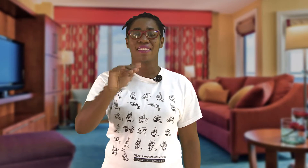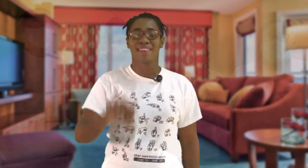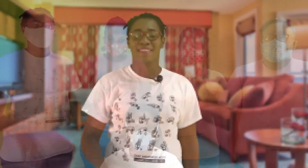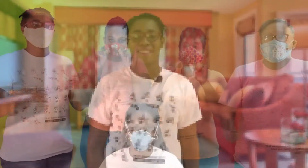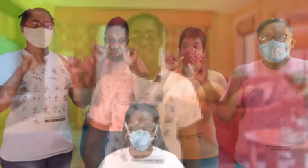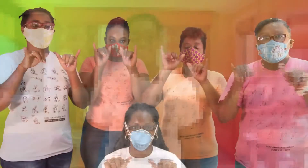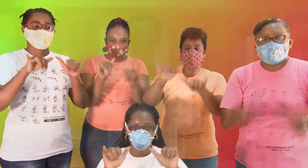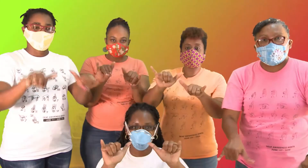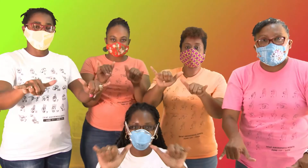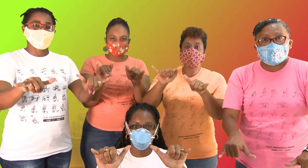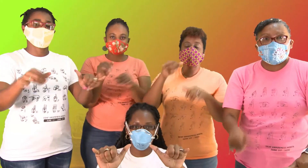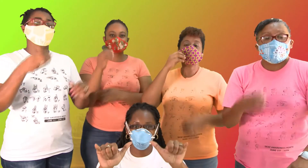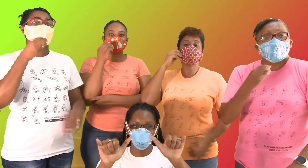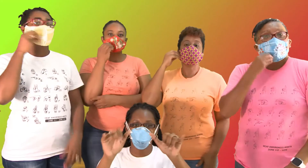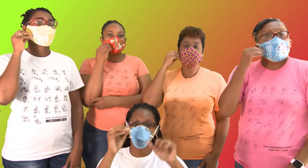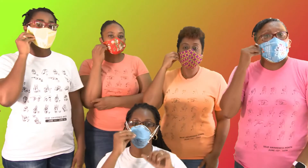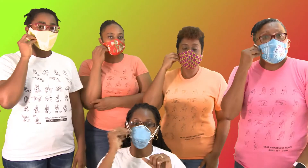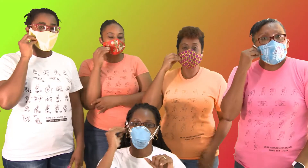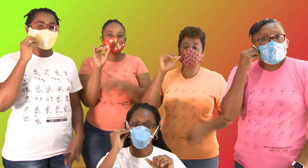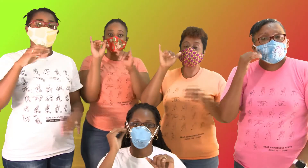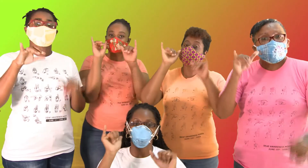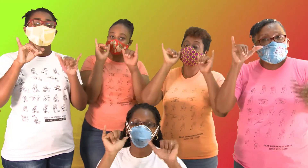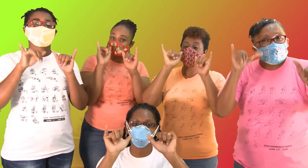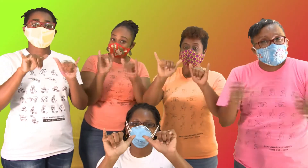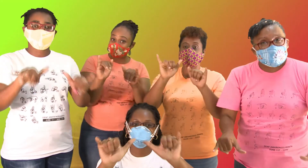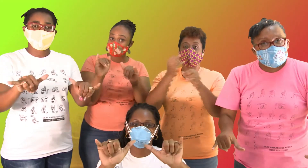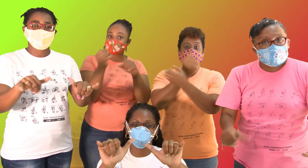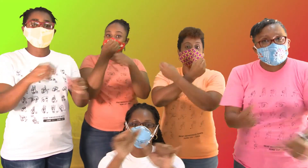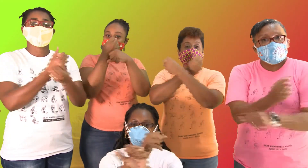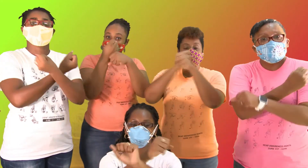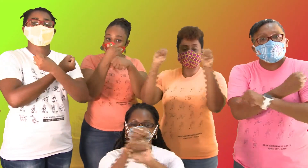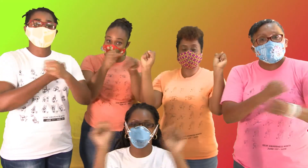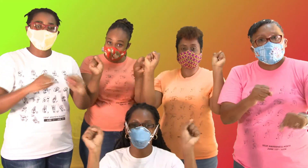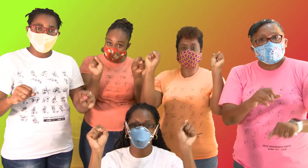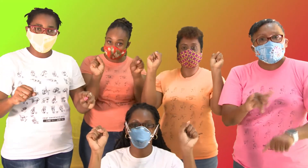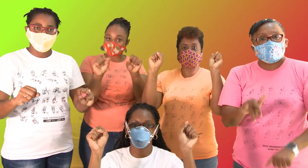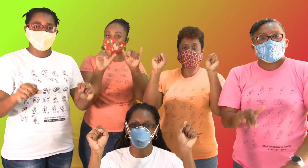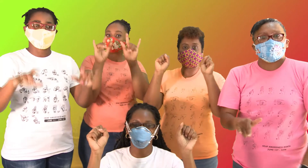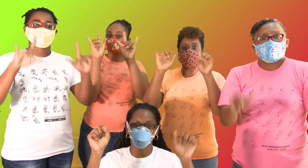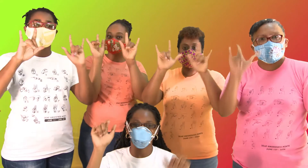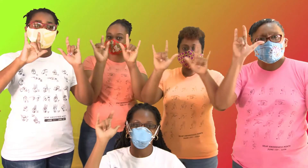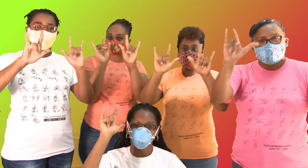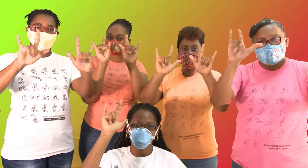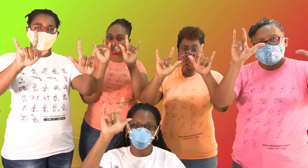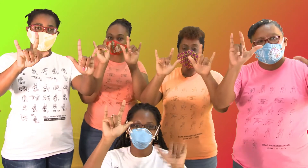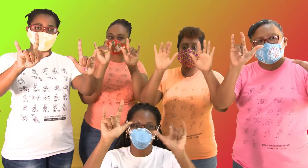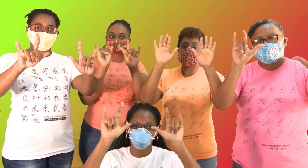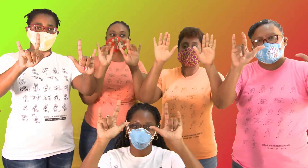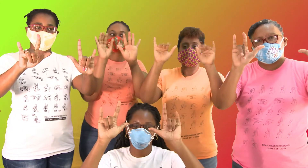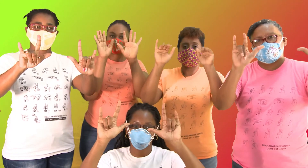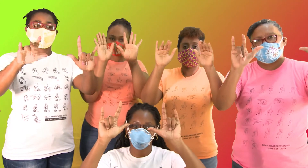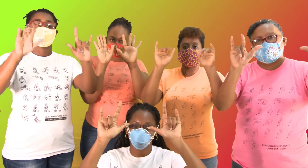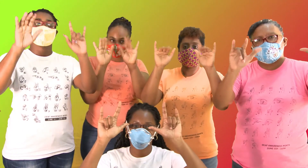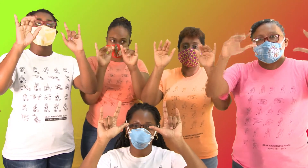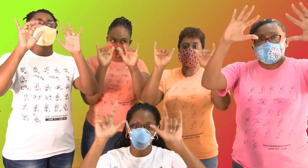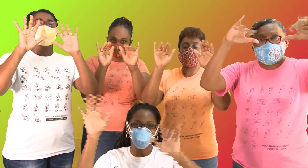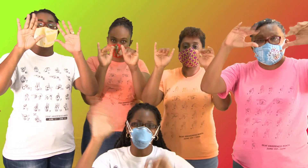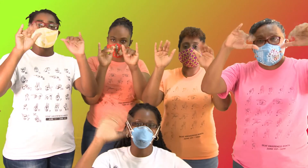stay home stay safe bye